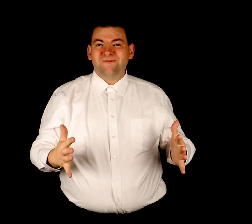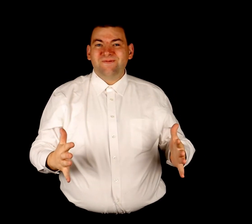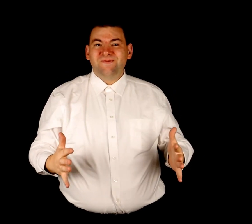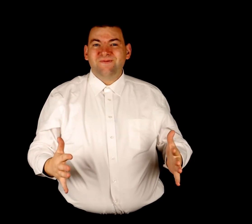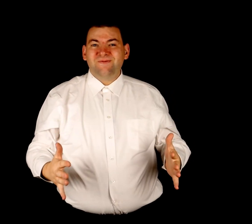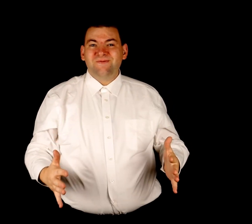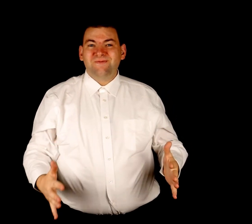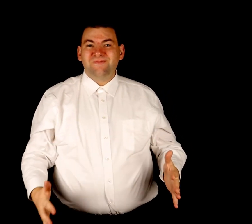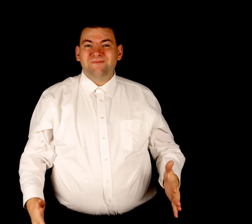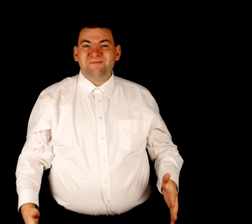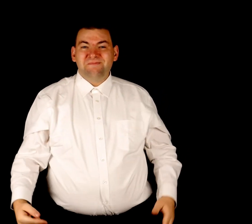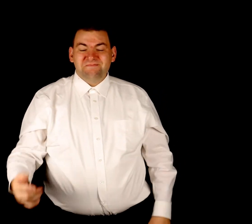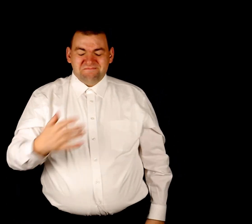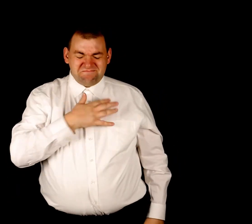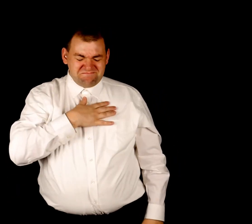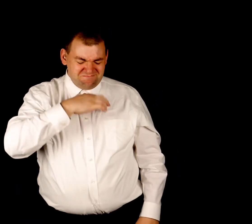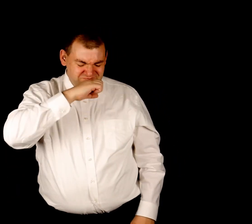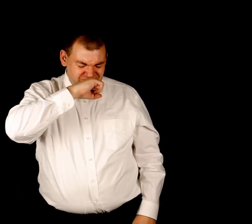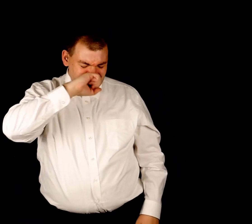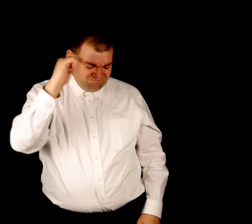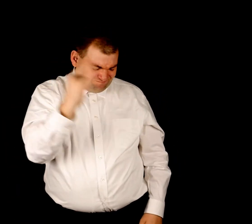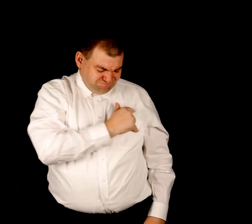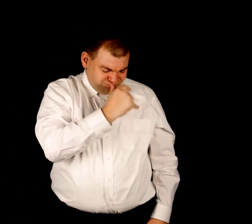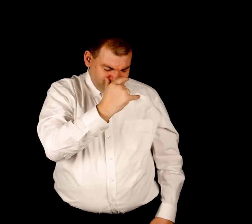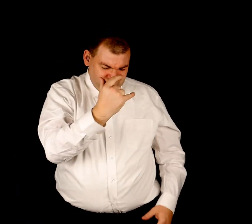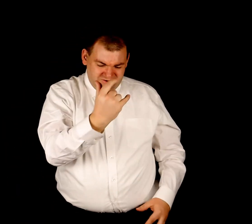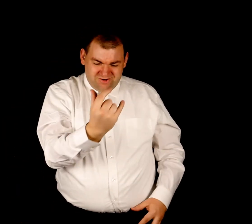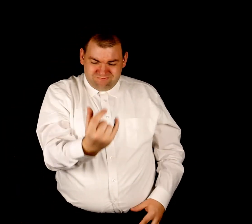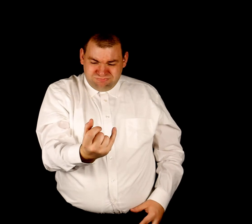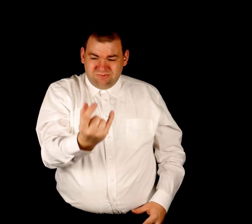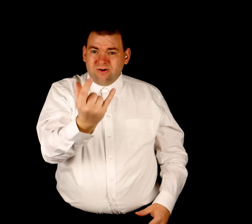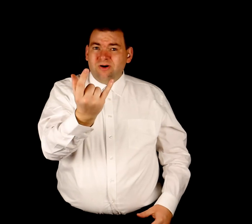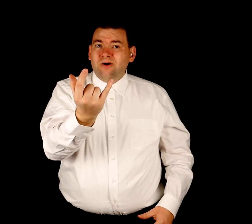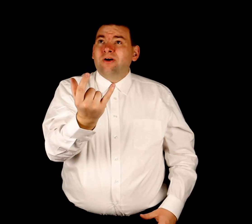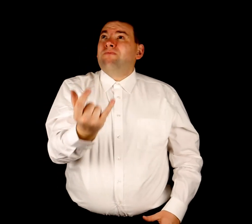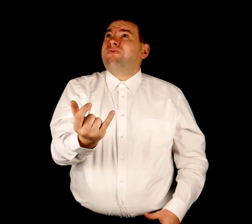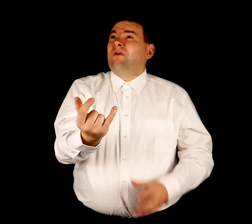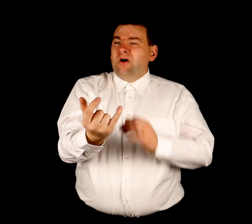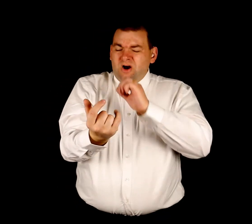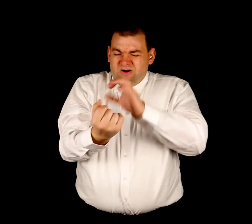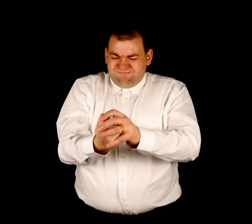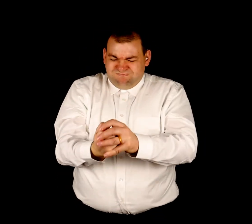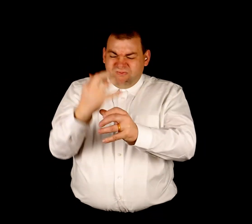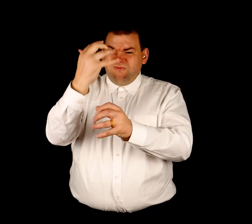My love for you Is